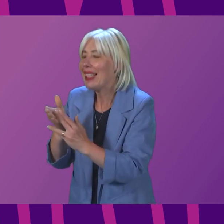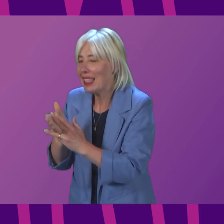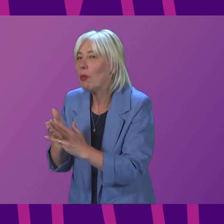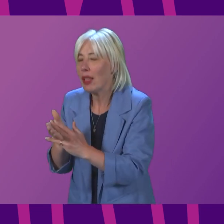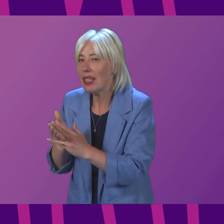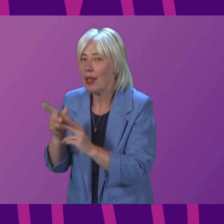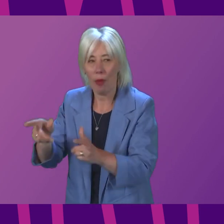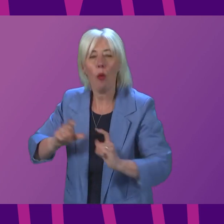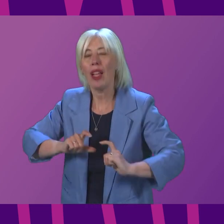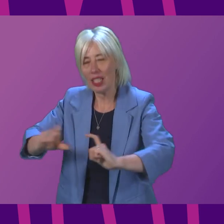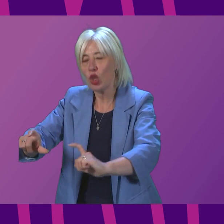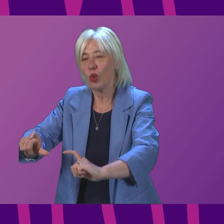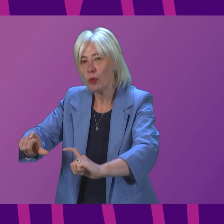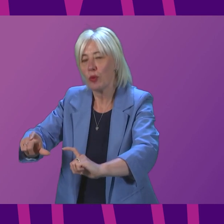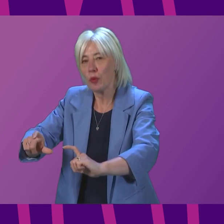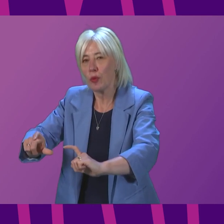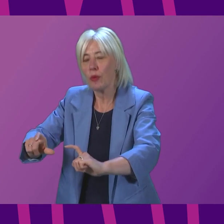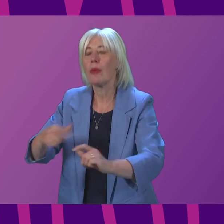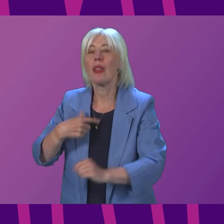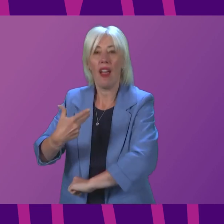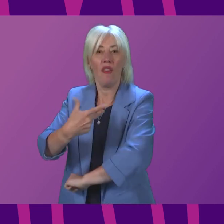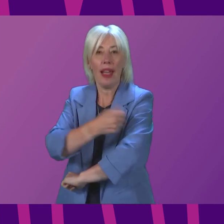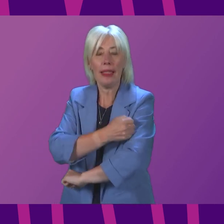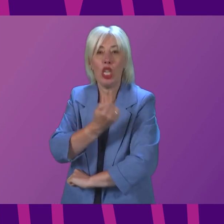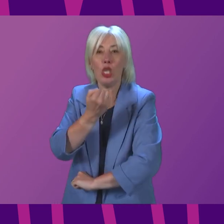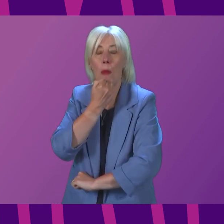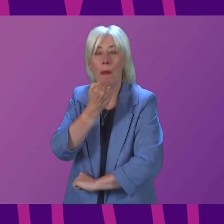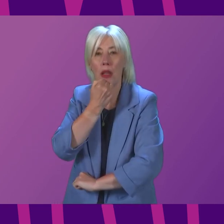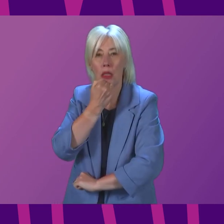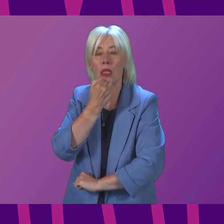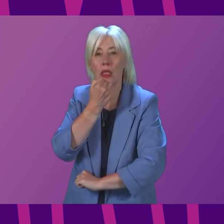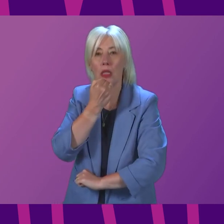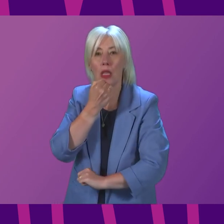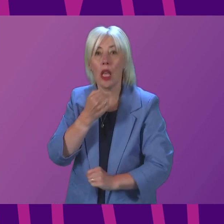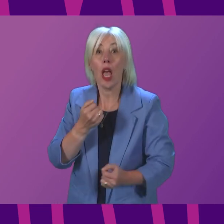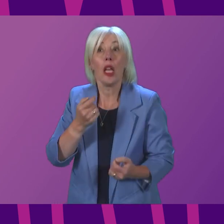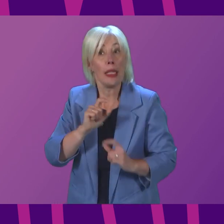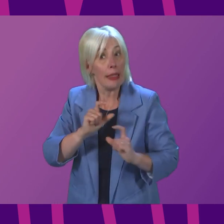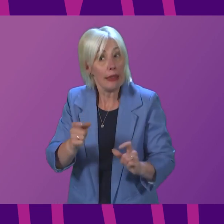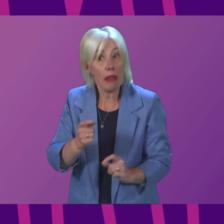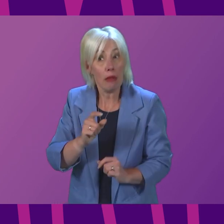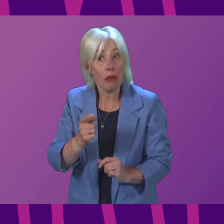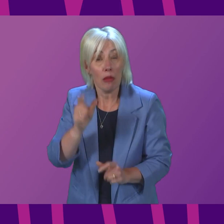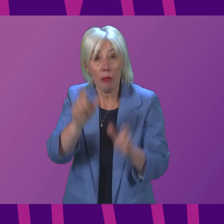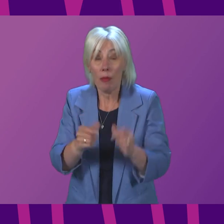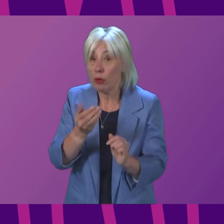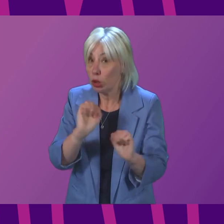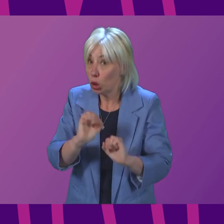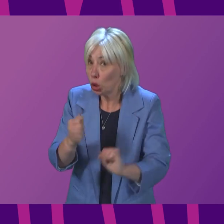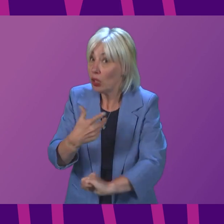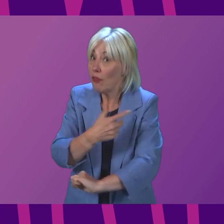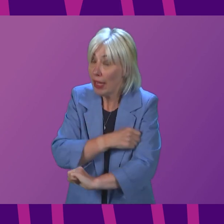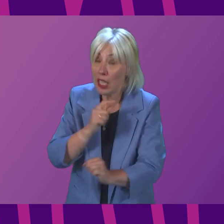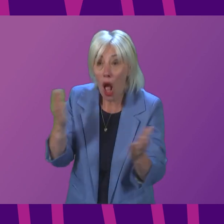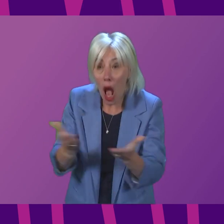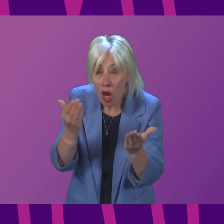and that will continue. And I think our vaccination rates, although there are still people who could come forward for vaccination and we encourage them to do so, I